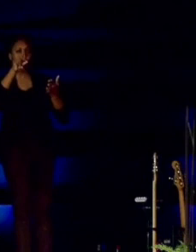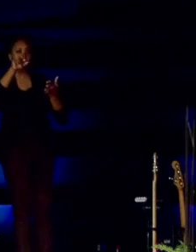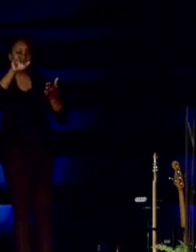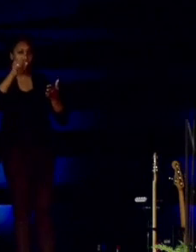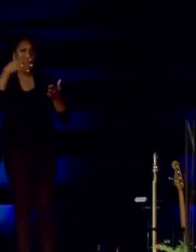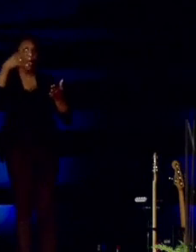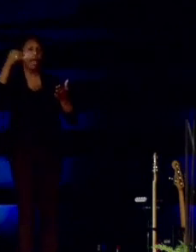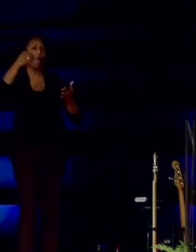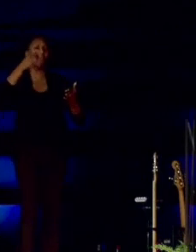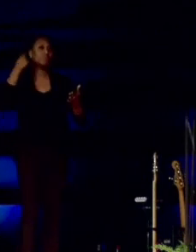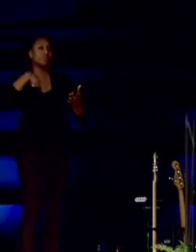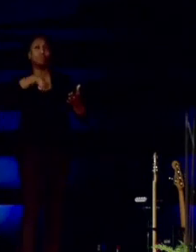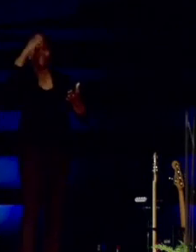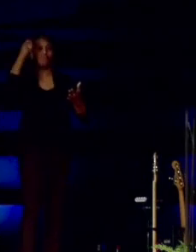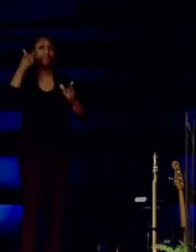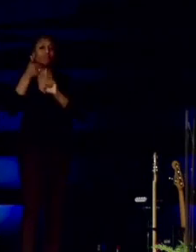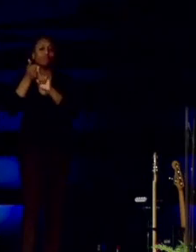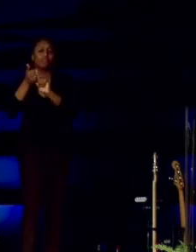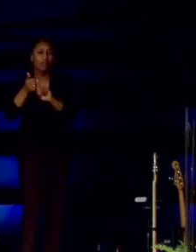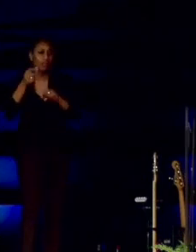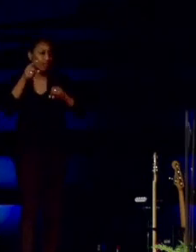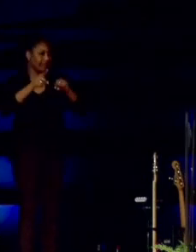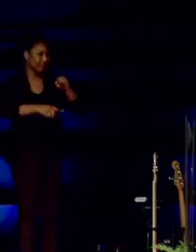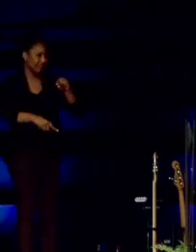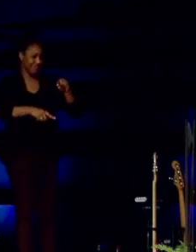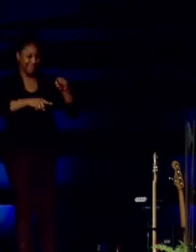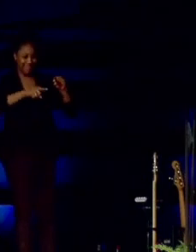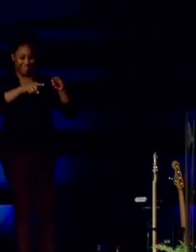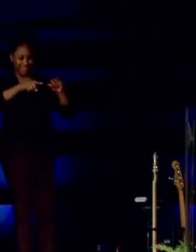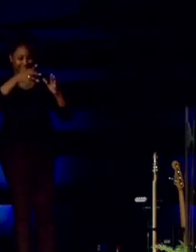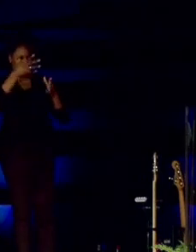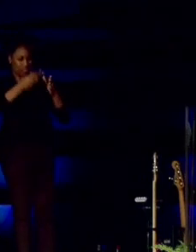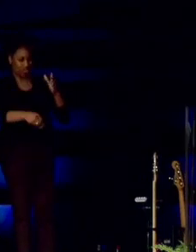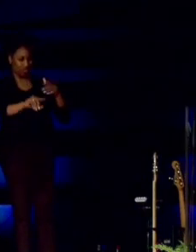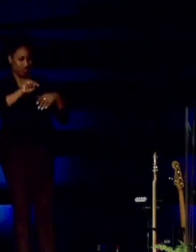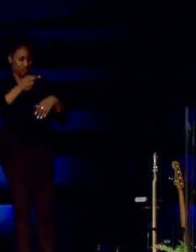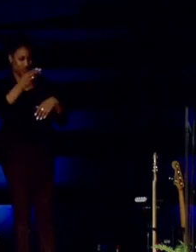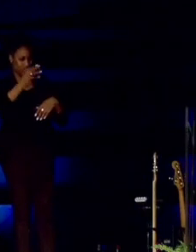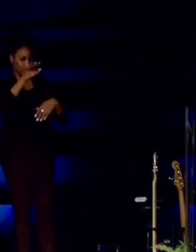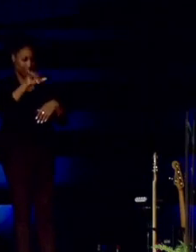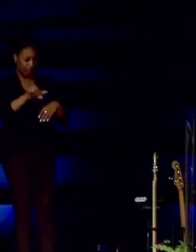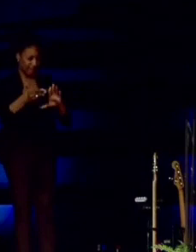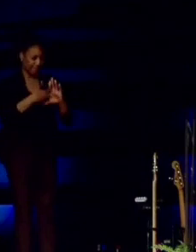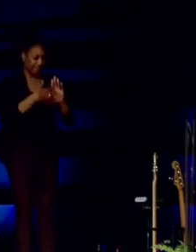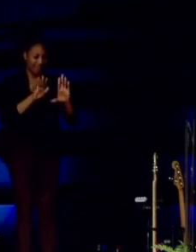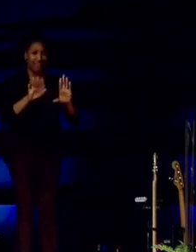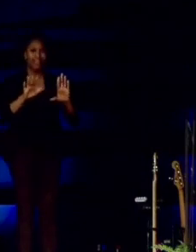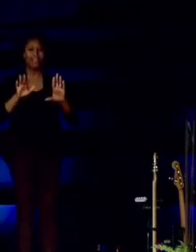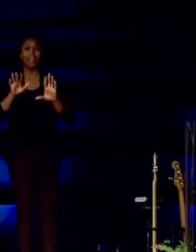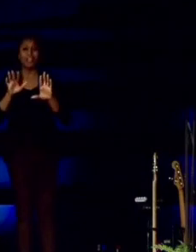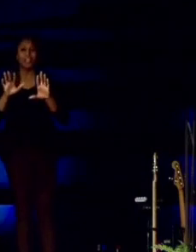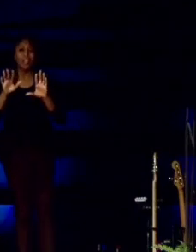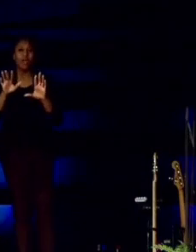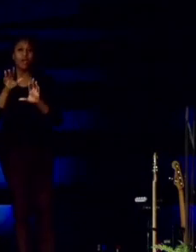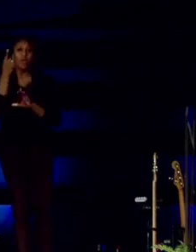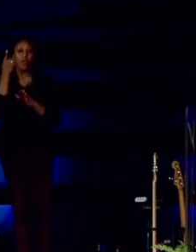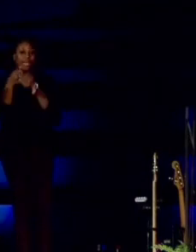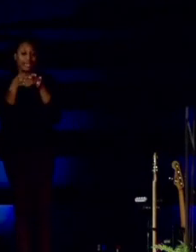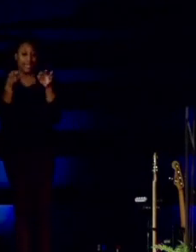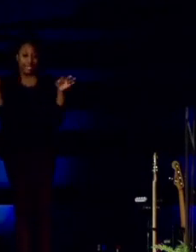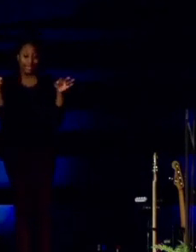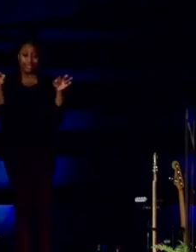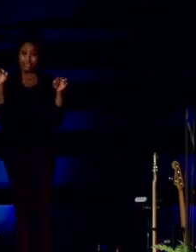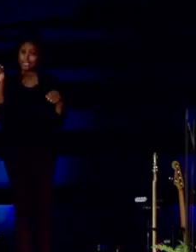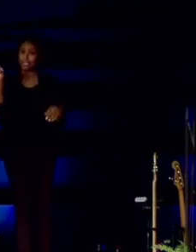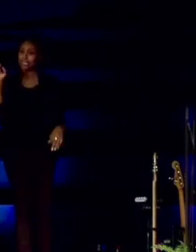We ain't losing Thomas like that. When he comes back, peace be with you. One text in Matthew